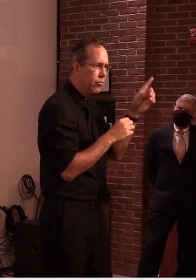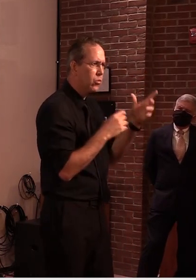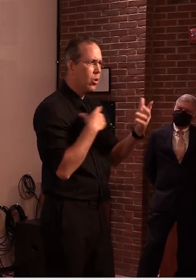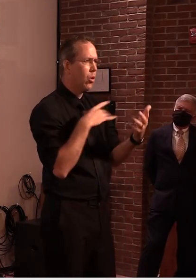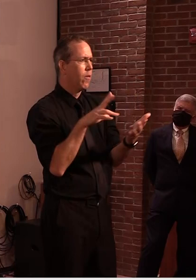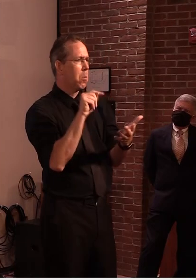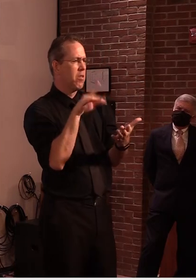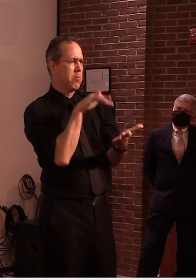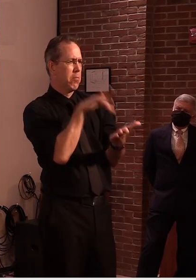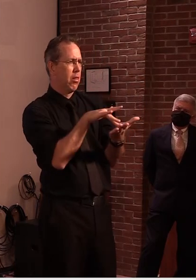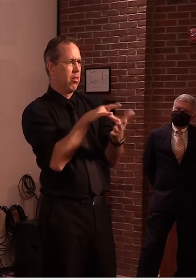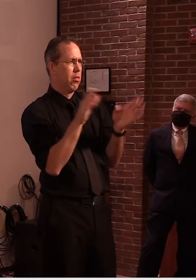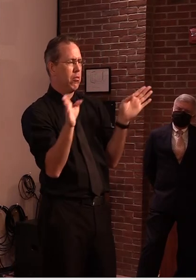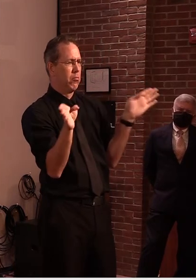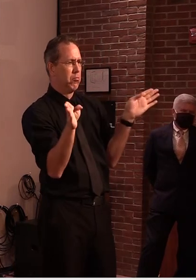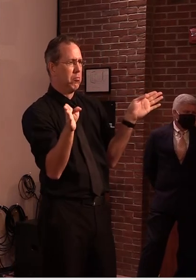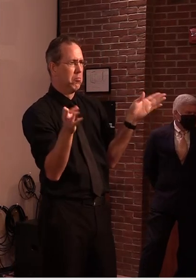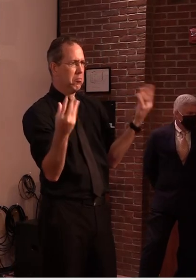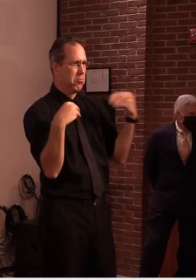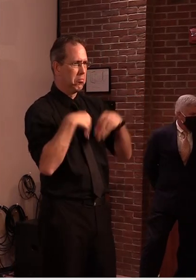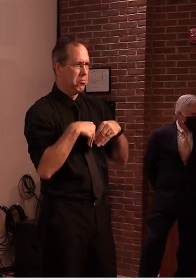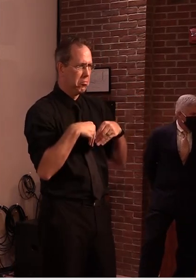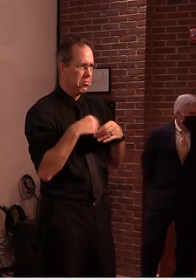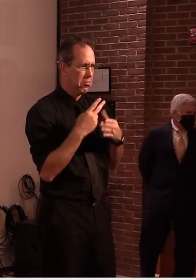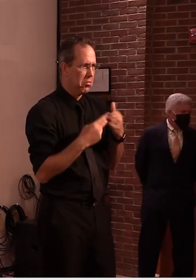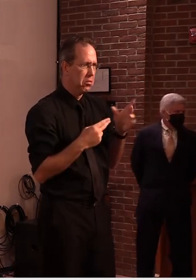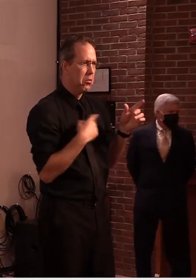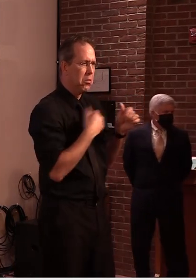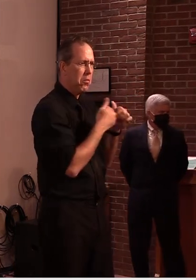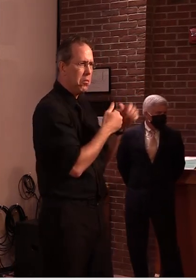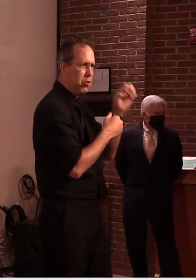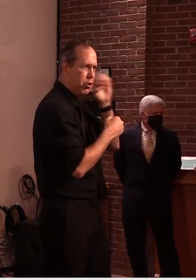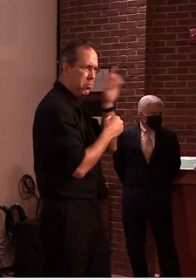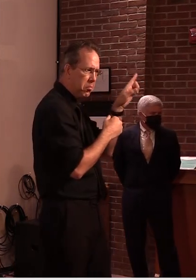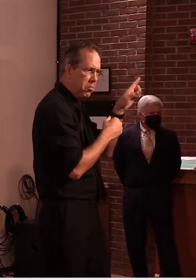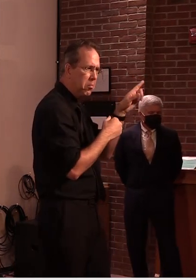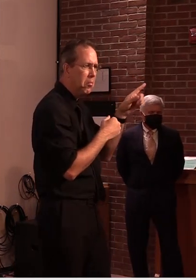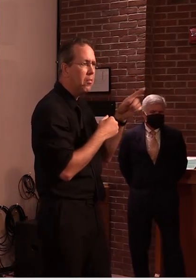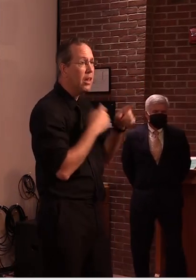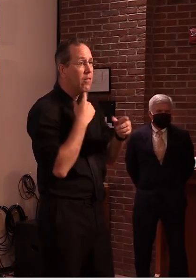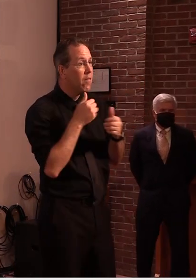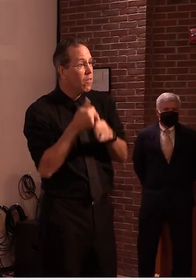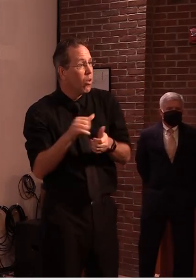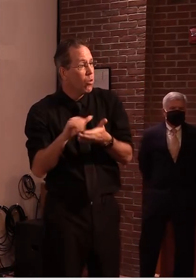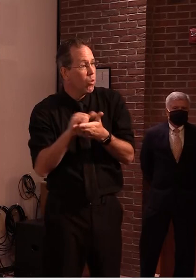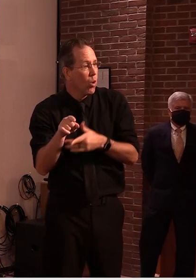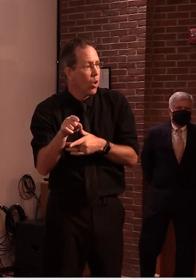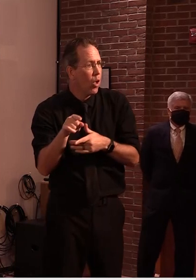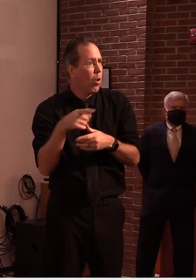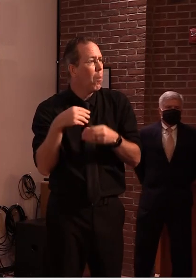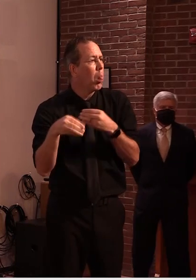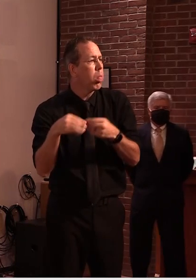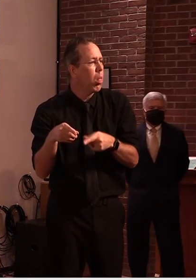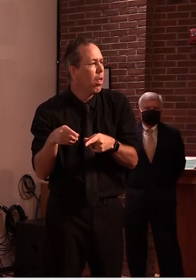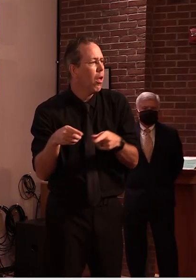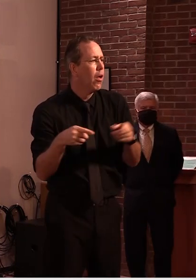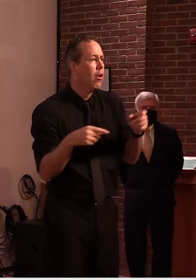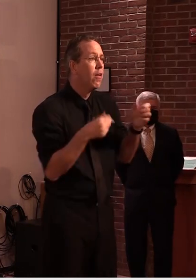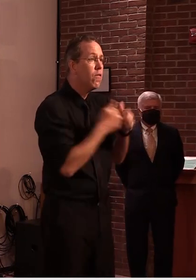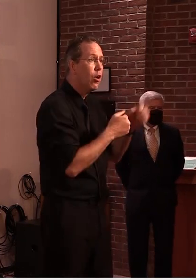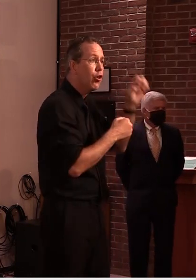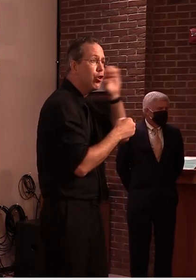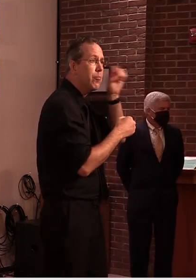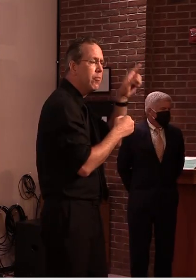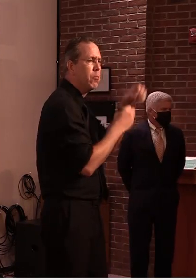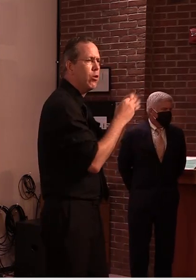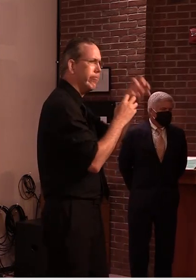of what it would look like under the new york standard first what it looks like under vermont and then what it looks like under the eu as well and you can see that under the eu